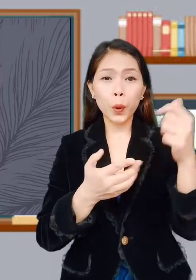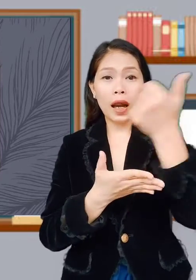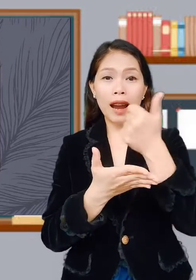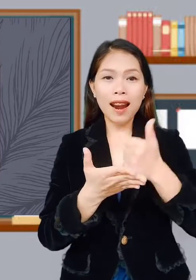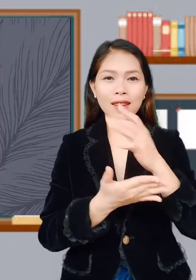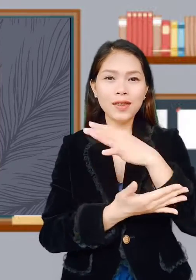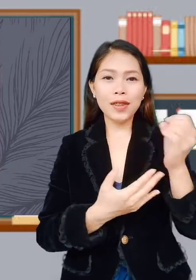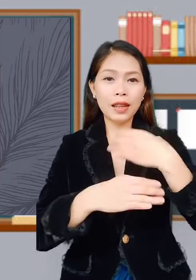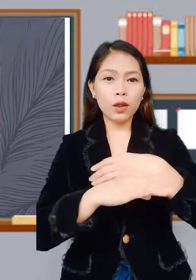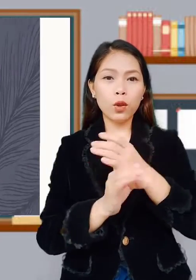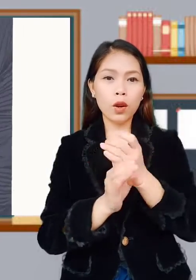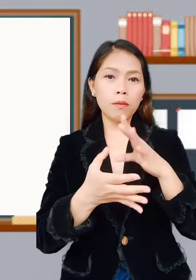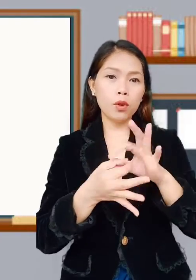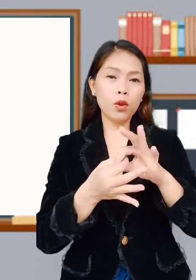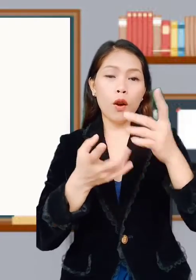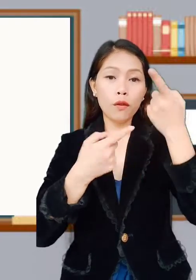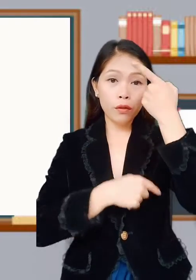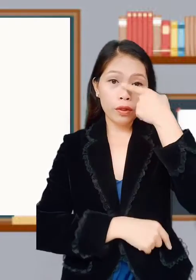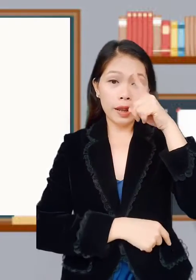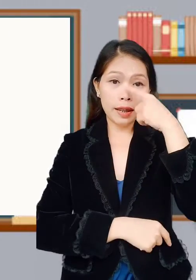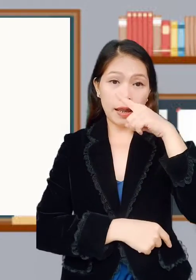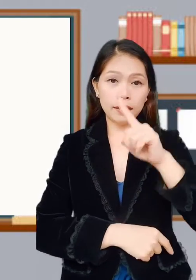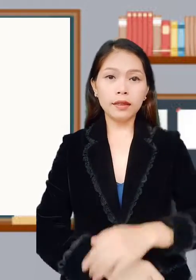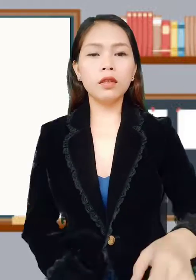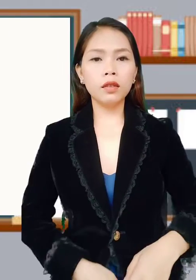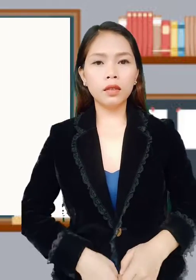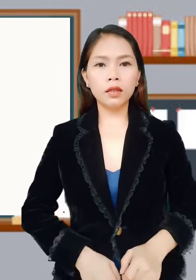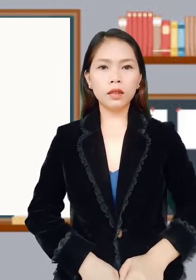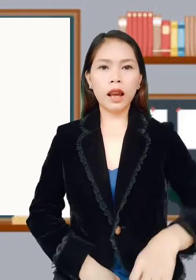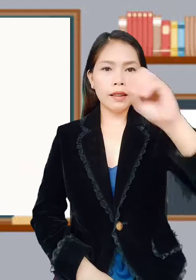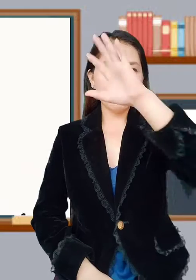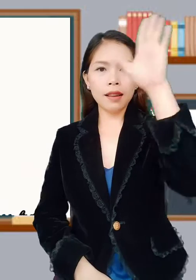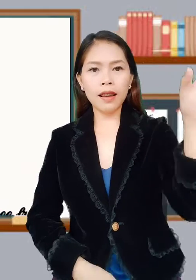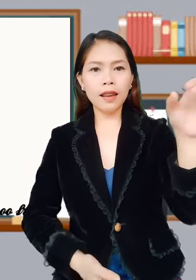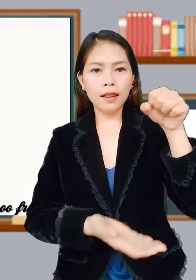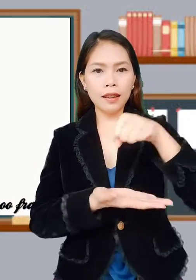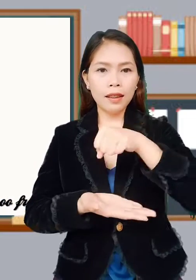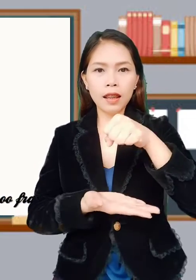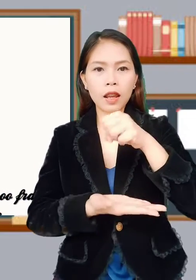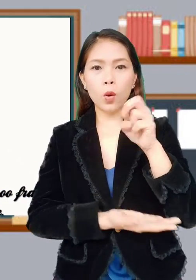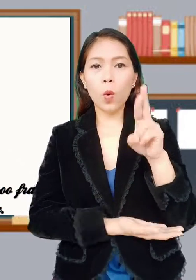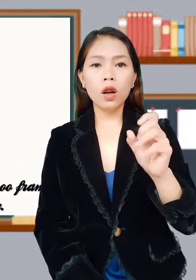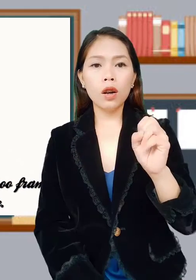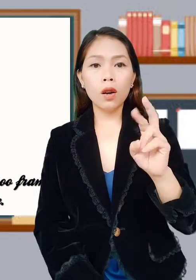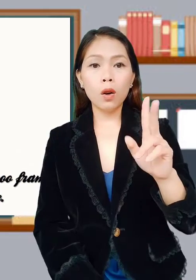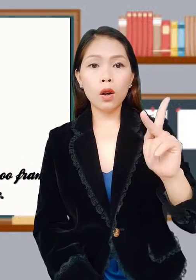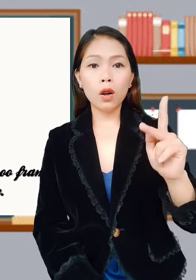arts and crafts of Thailand. The sky lantern or humloi